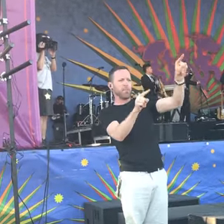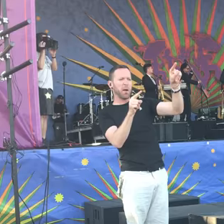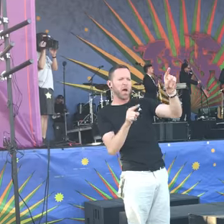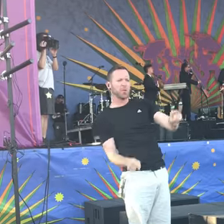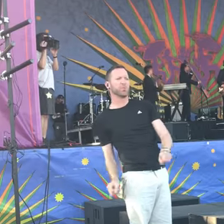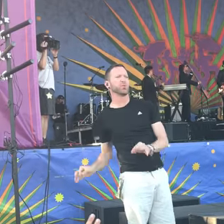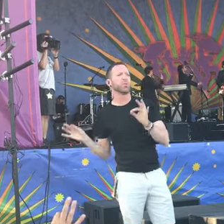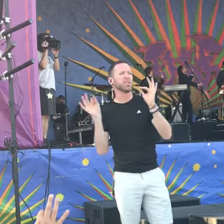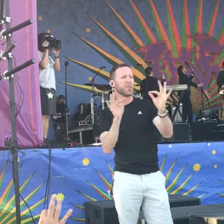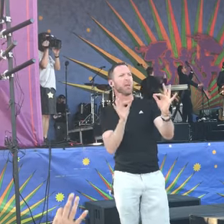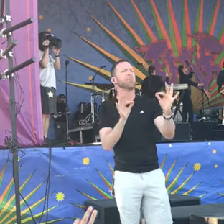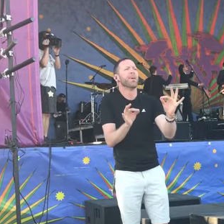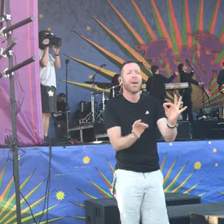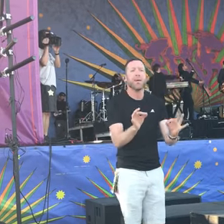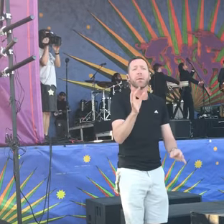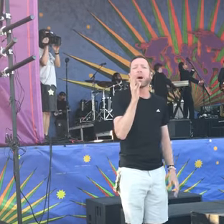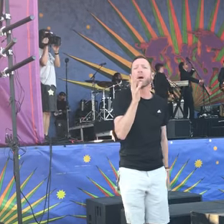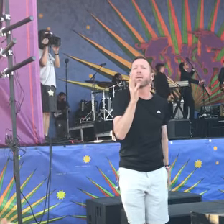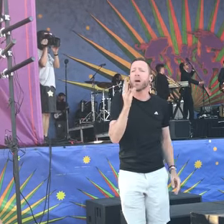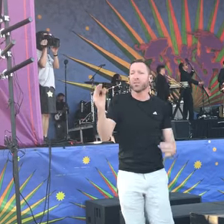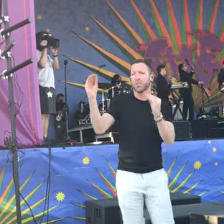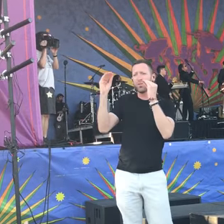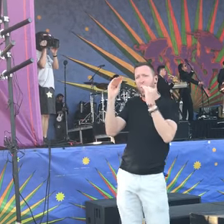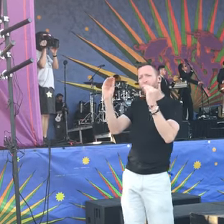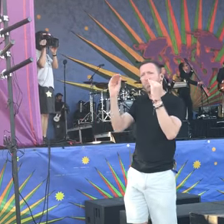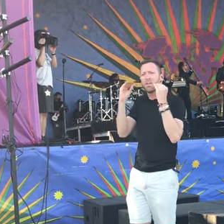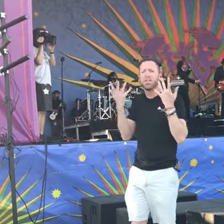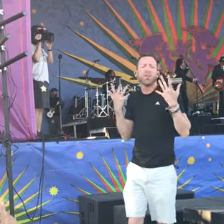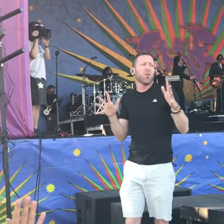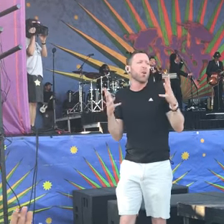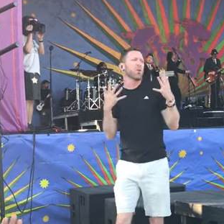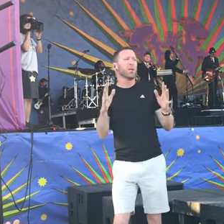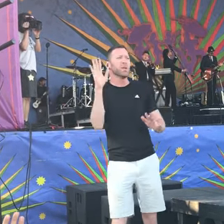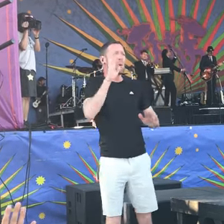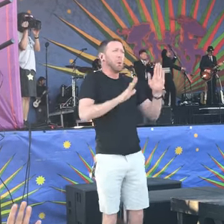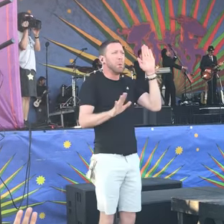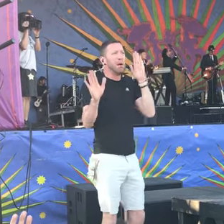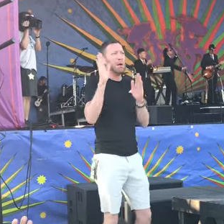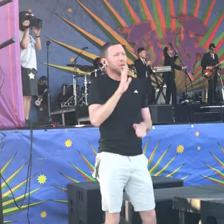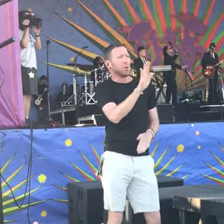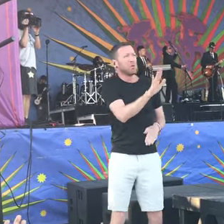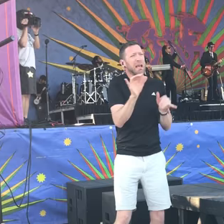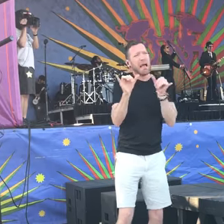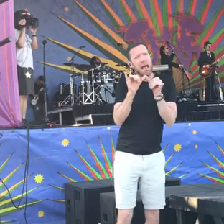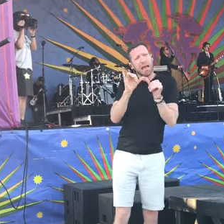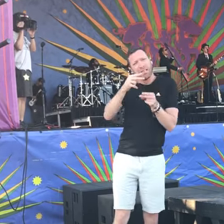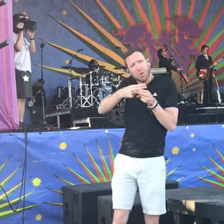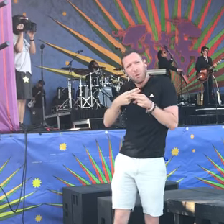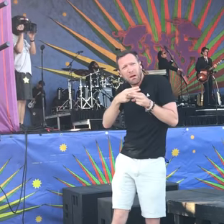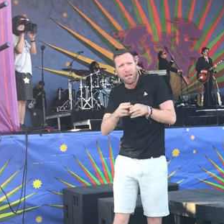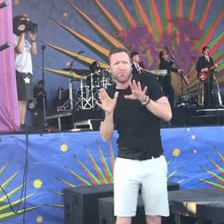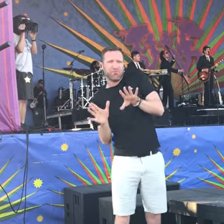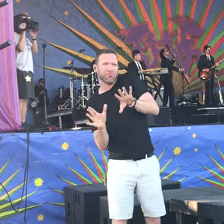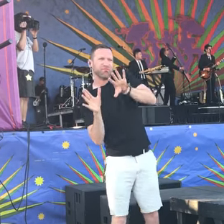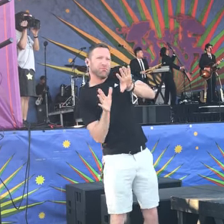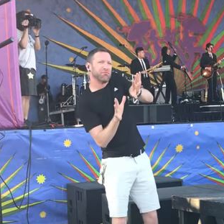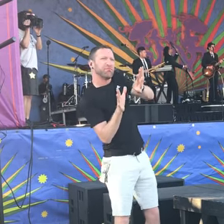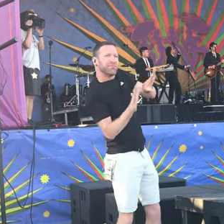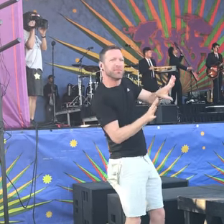the bottom to the top My mama, she told me, don't worry about your size Don't worry, girls, come on